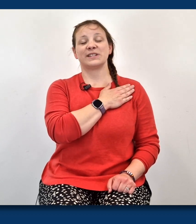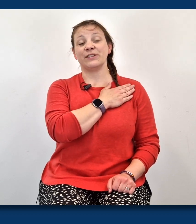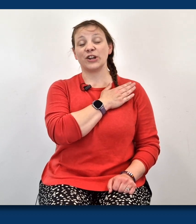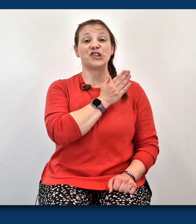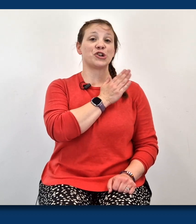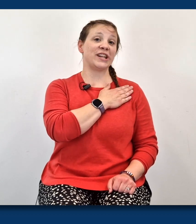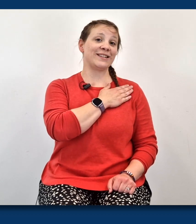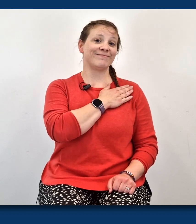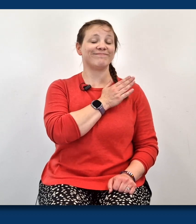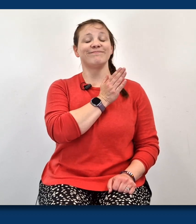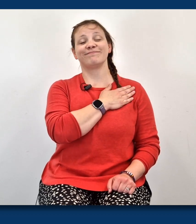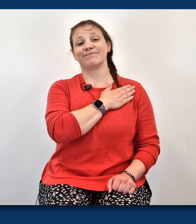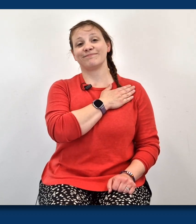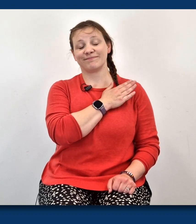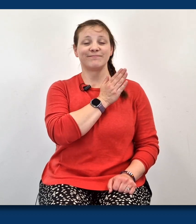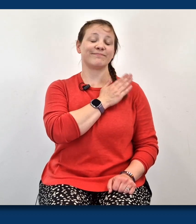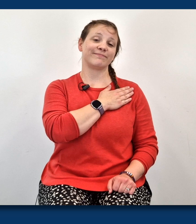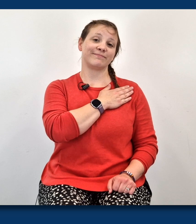See if you can join in.